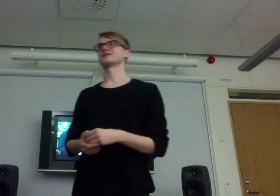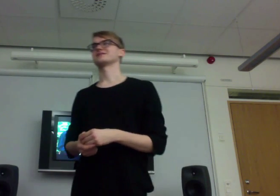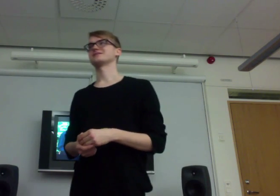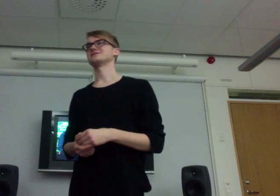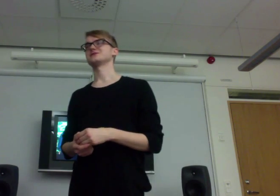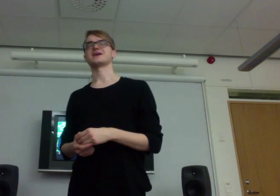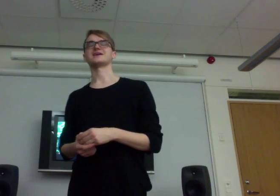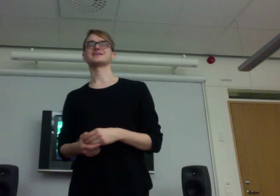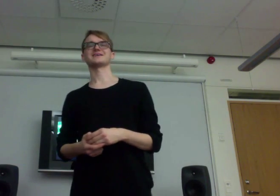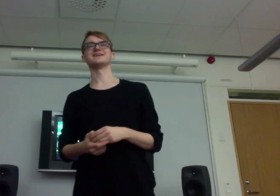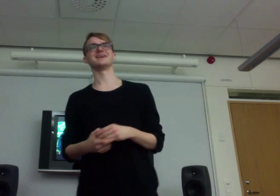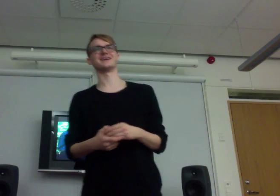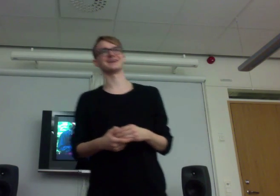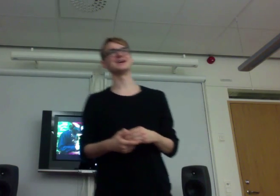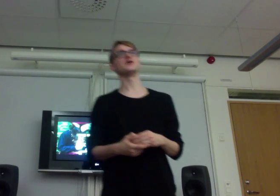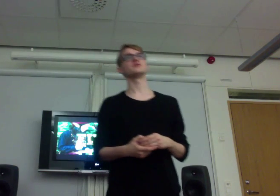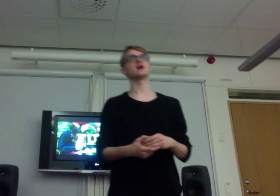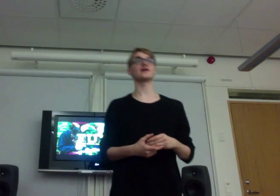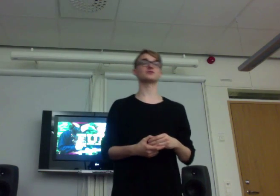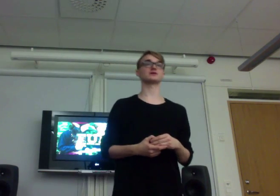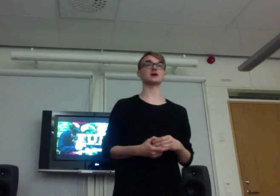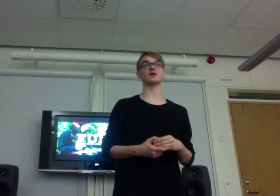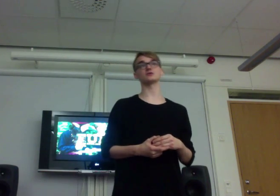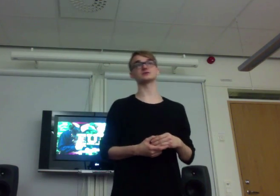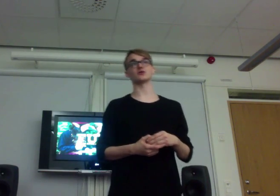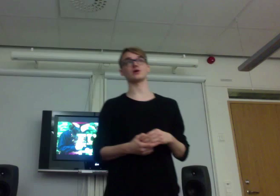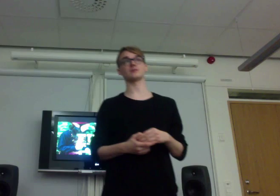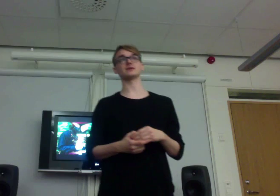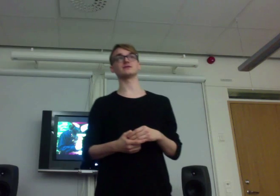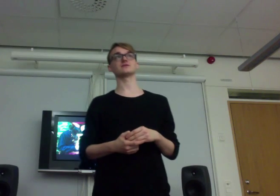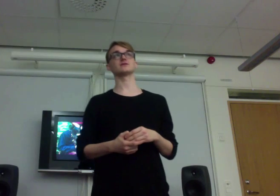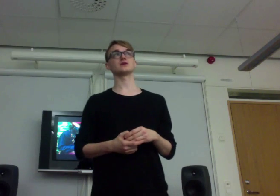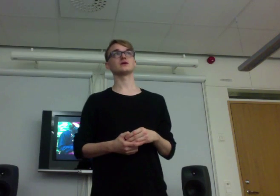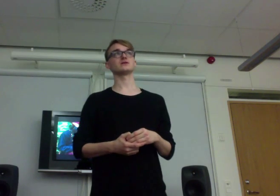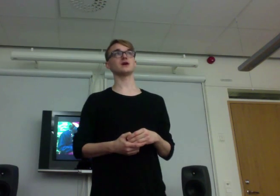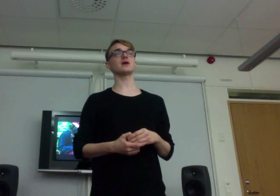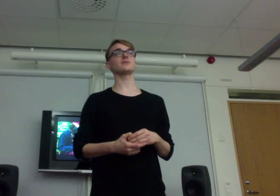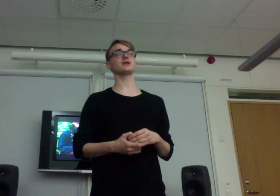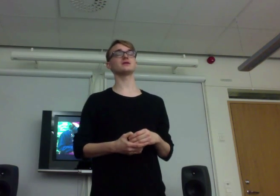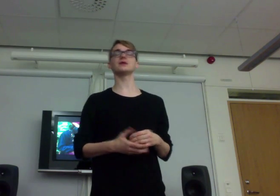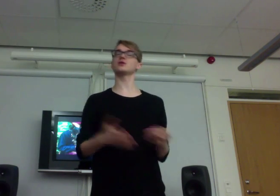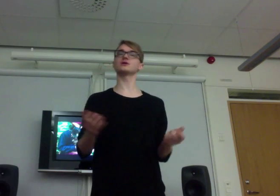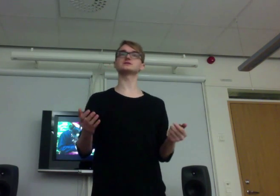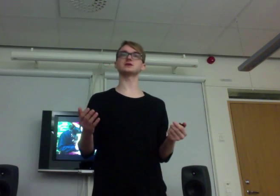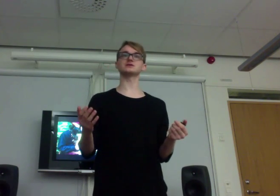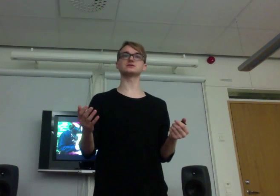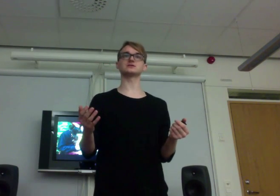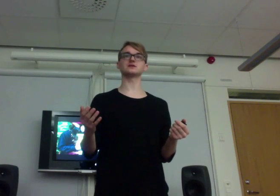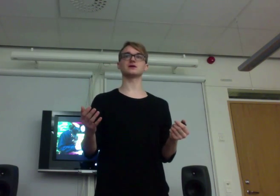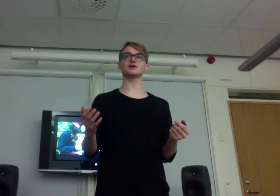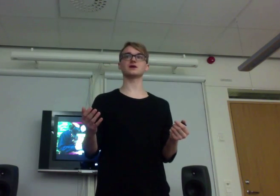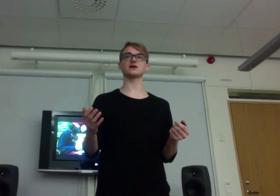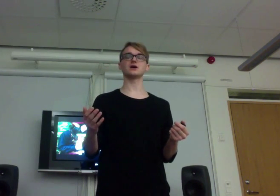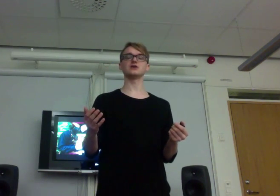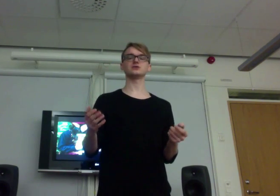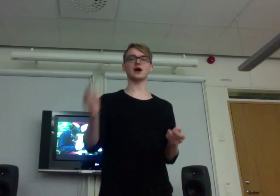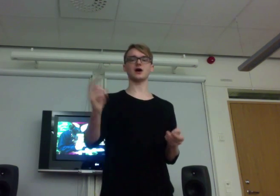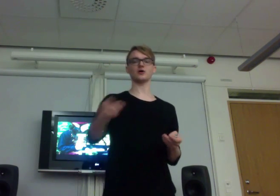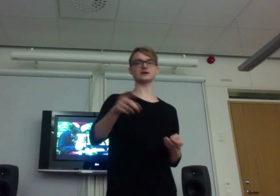it... Yeah. Yeah, afterwards. And also, I mean, yeah, but, no, no, it's, it, yeah. Yeah, okay, so